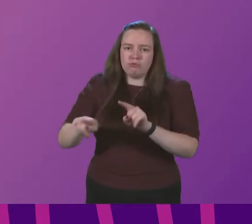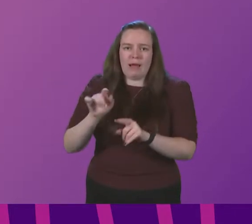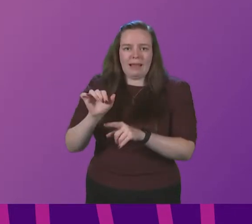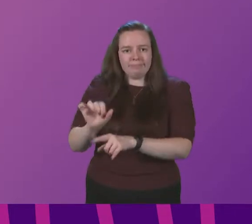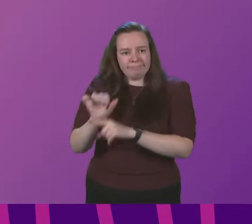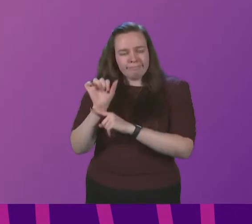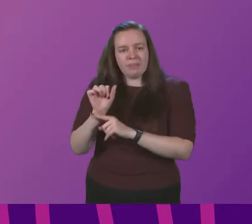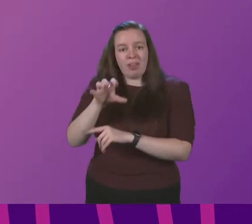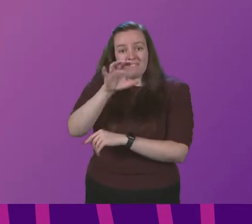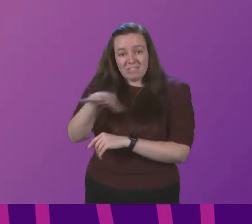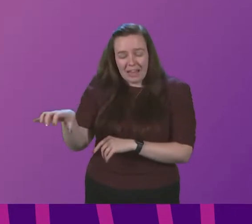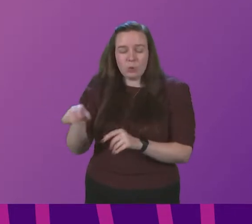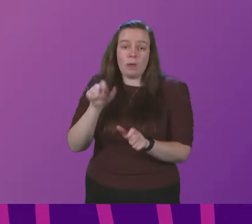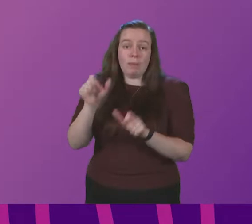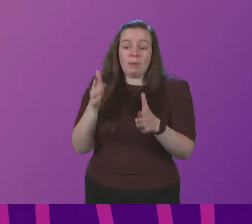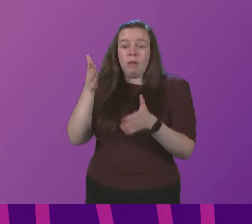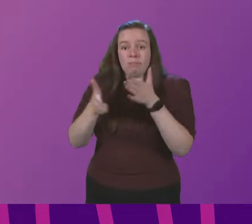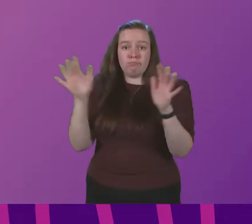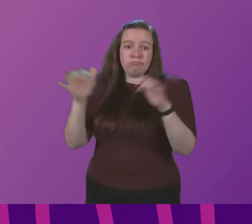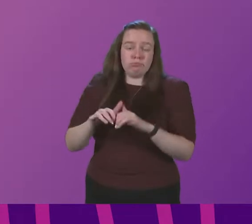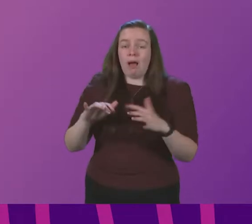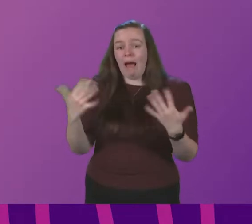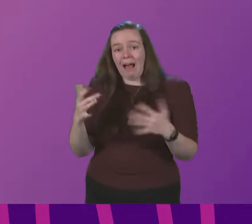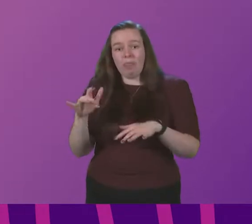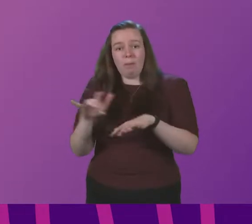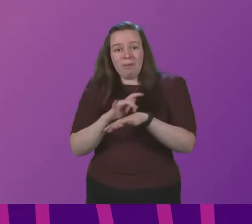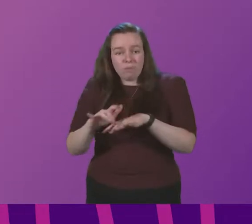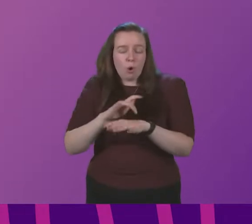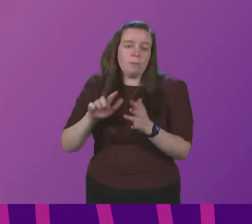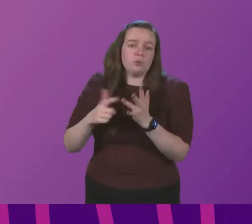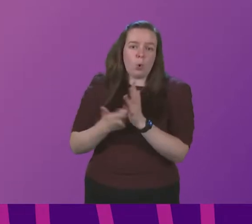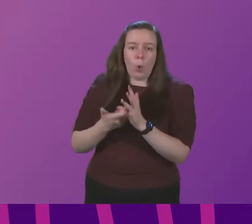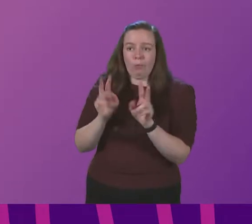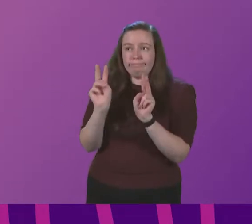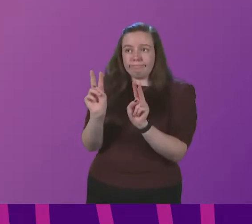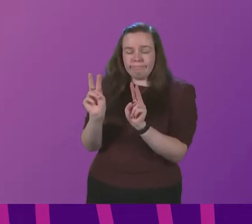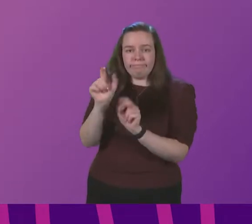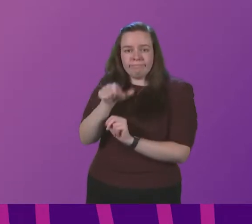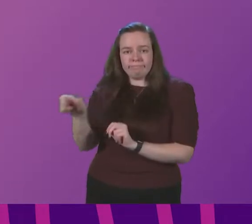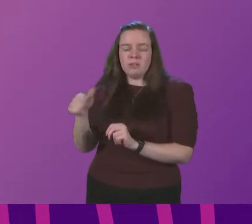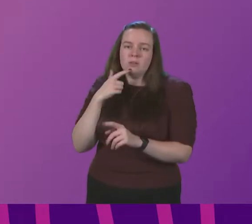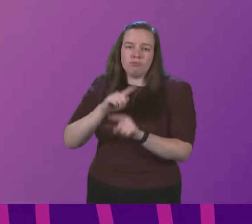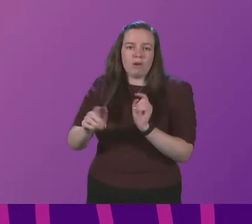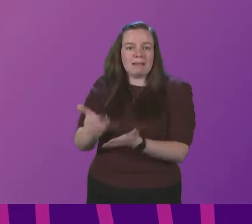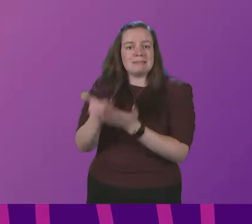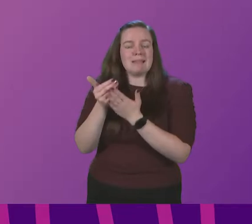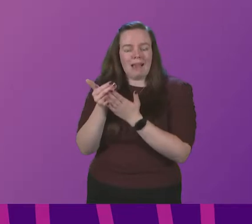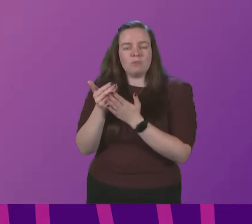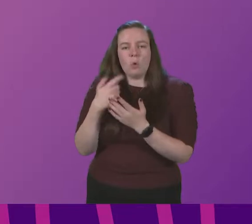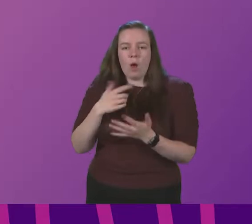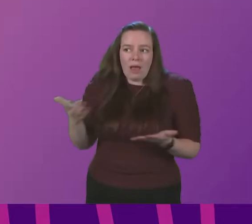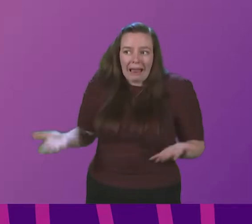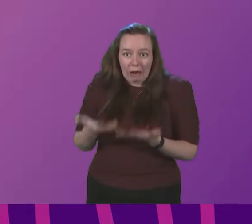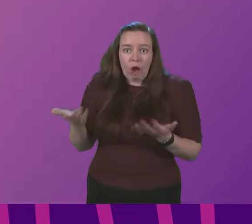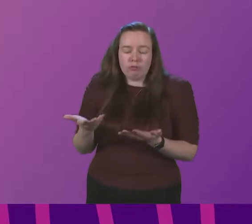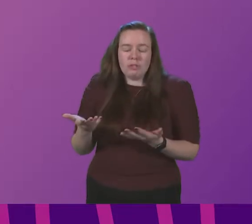the venues and those who go to them either performers or spectators as safe as possible so I would encourage